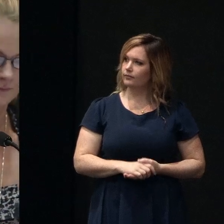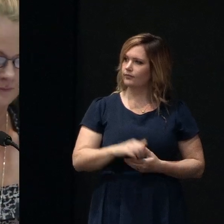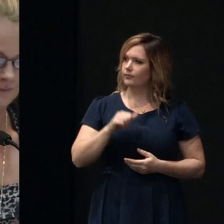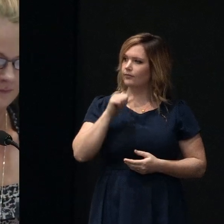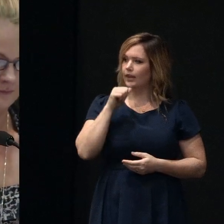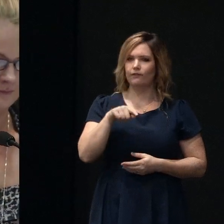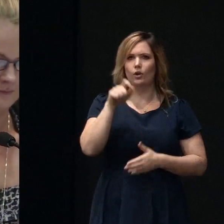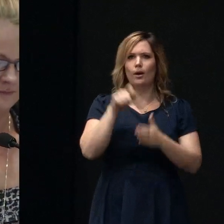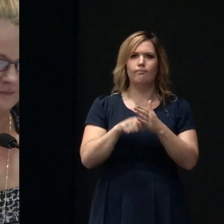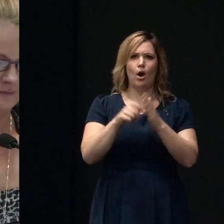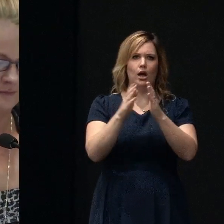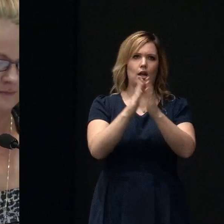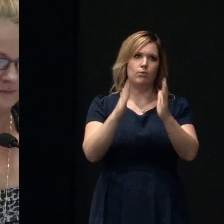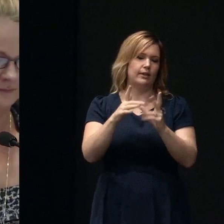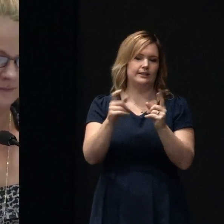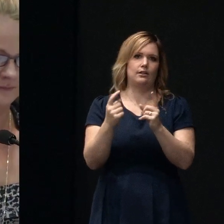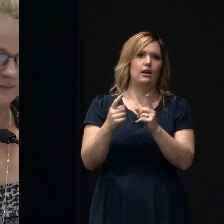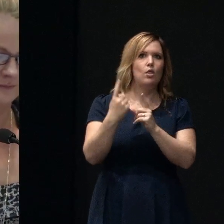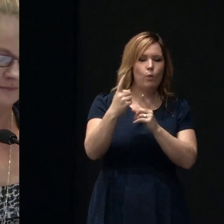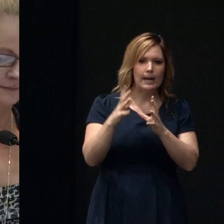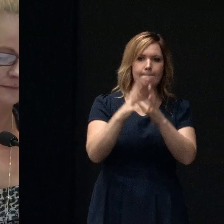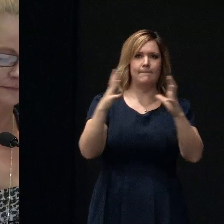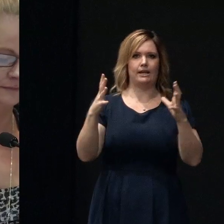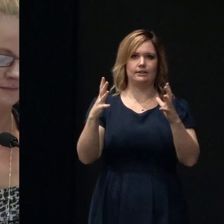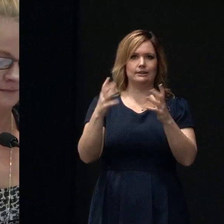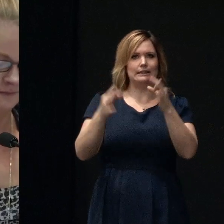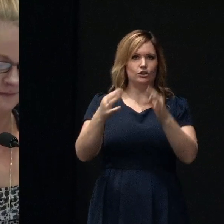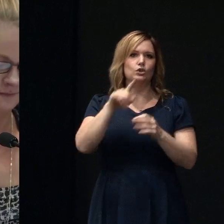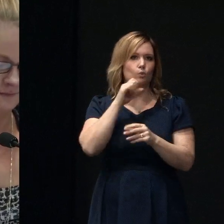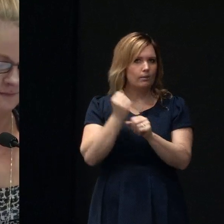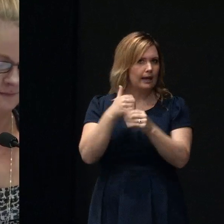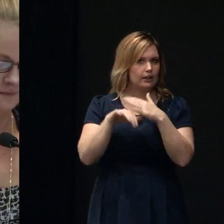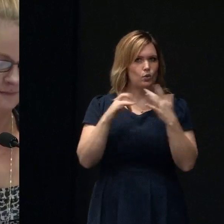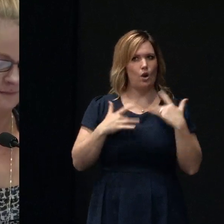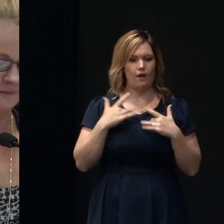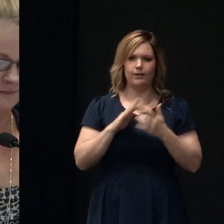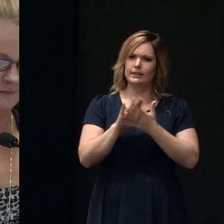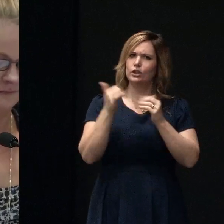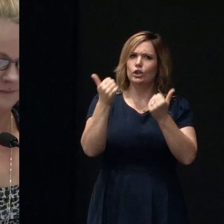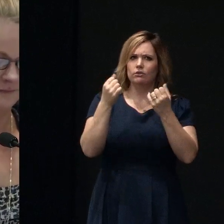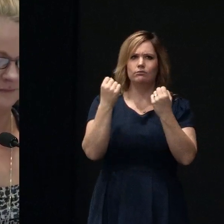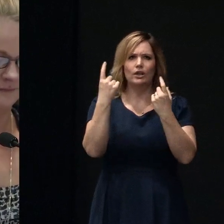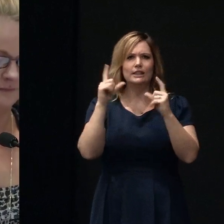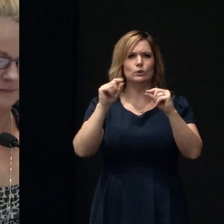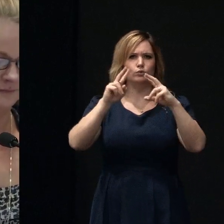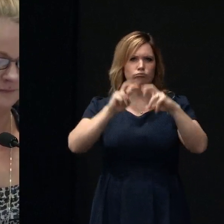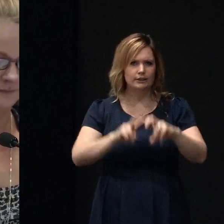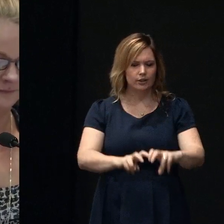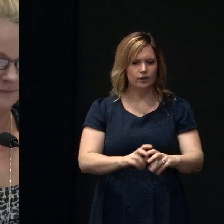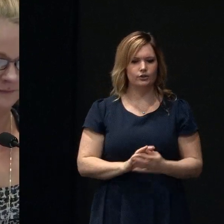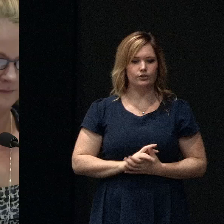biggest decision most people will ever make in their lives so certainly encourage you to do your research and have a look at